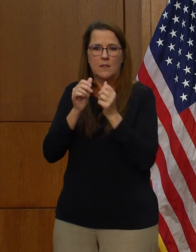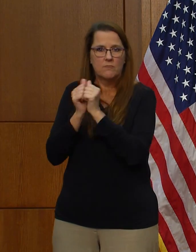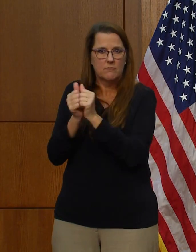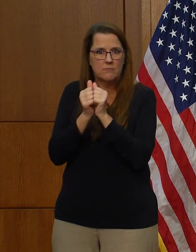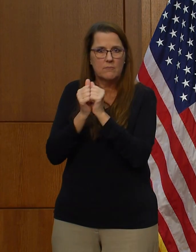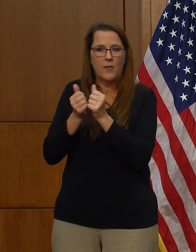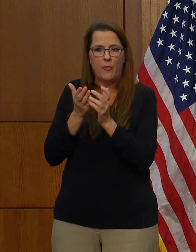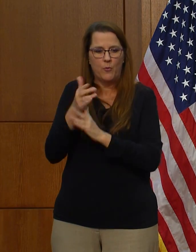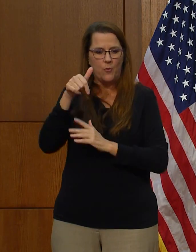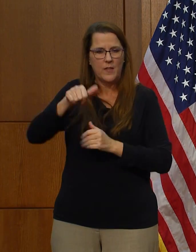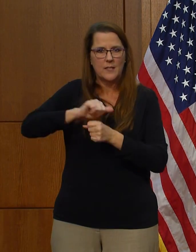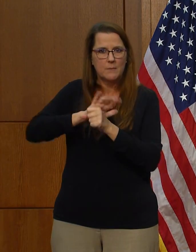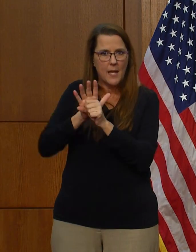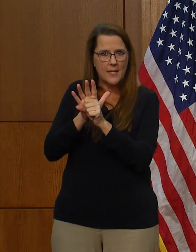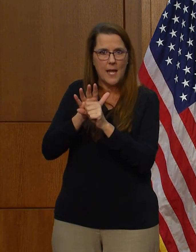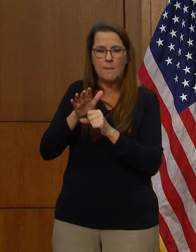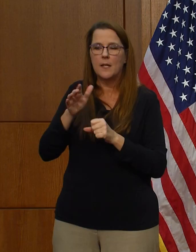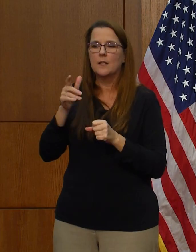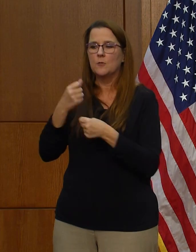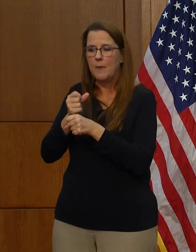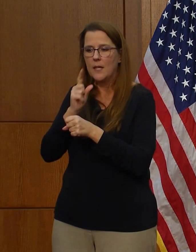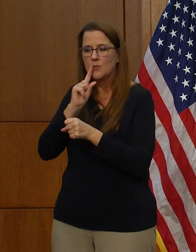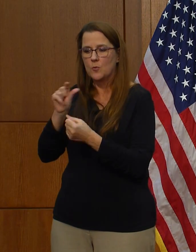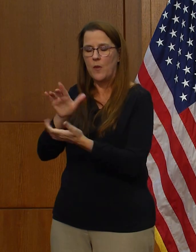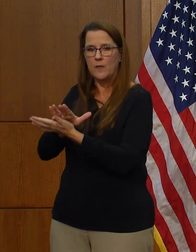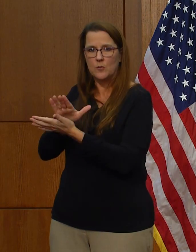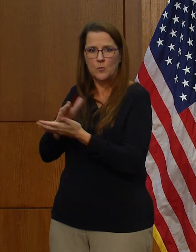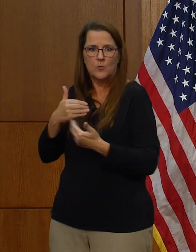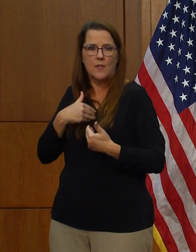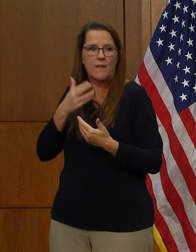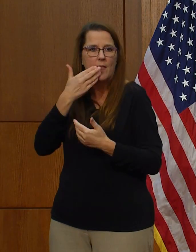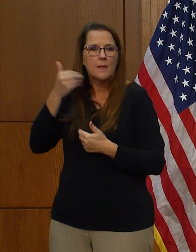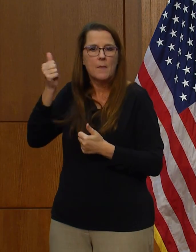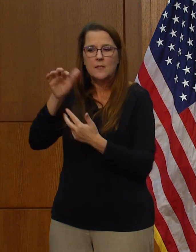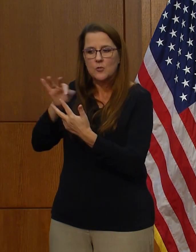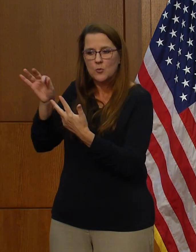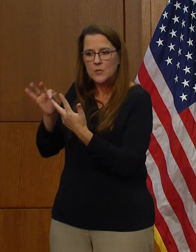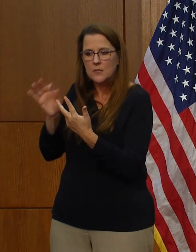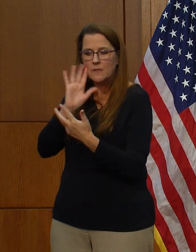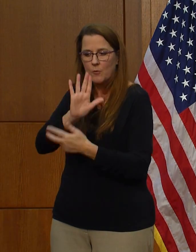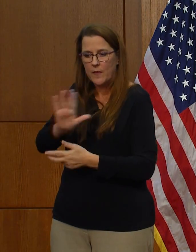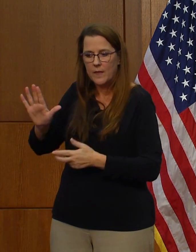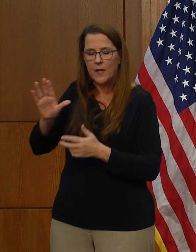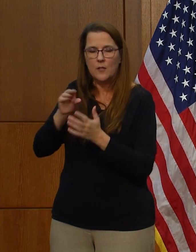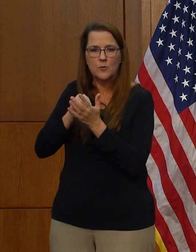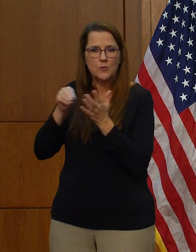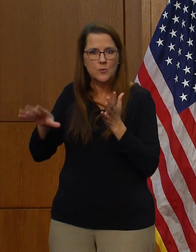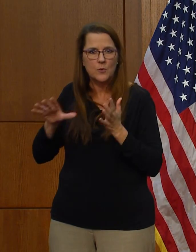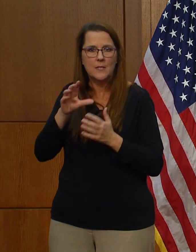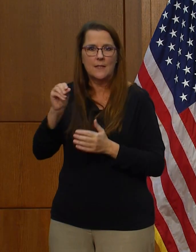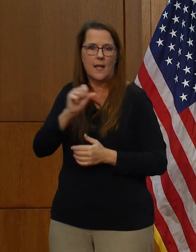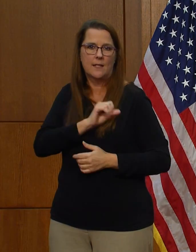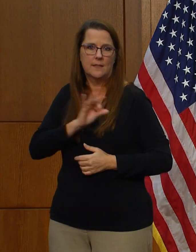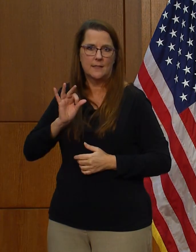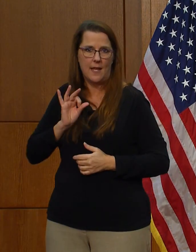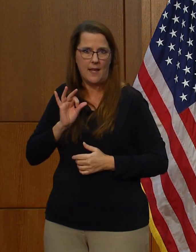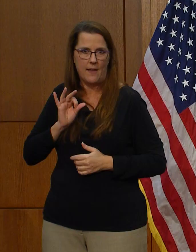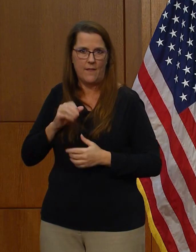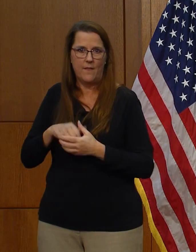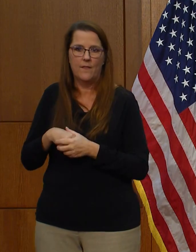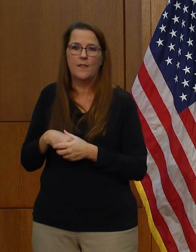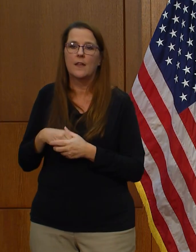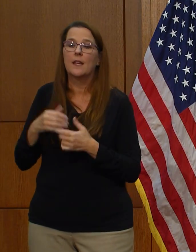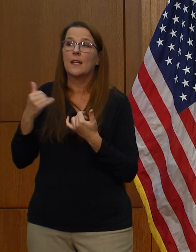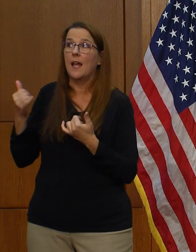schools have what they need to make the best choices for their students and their staff. And now they're updating our guidance to